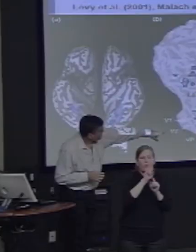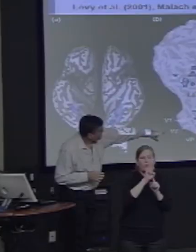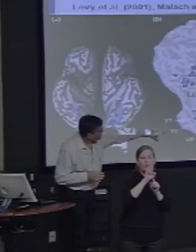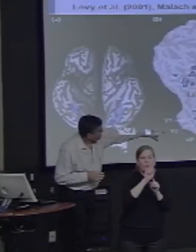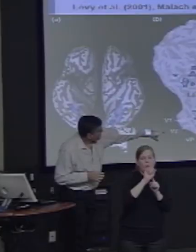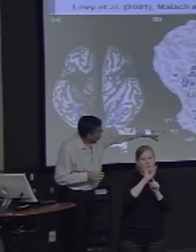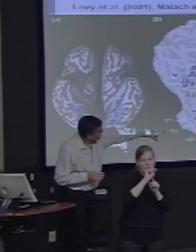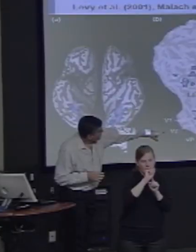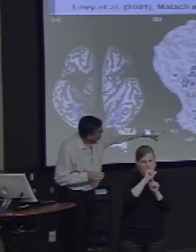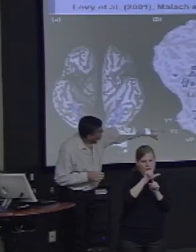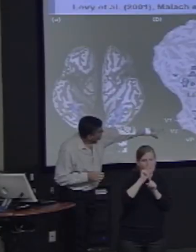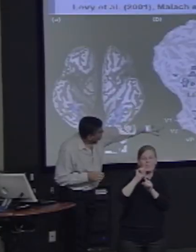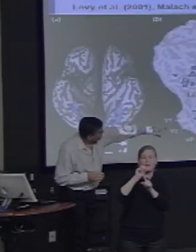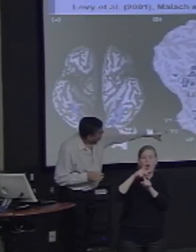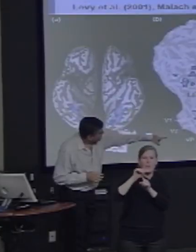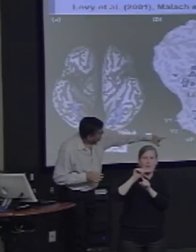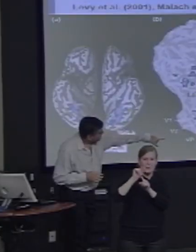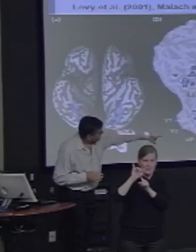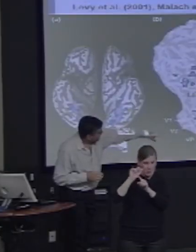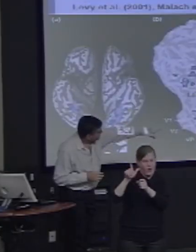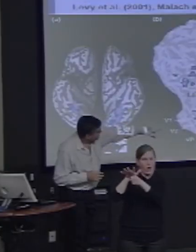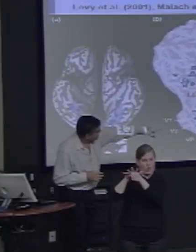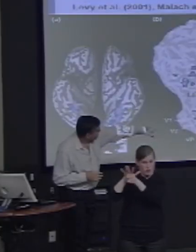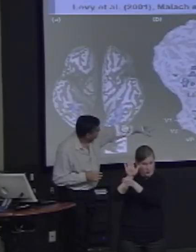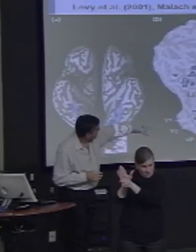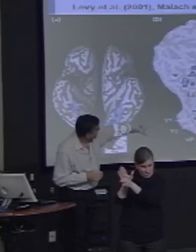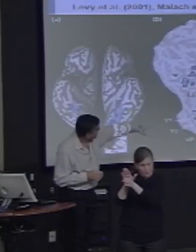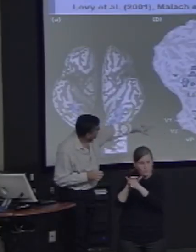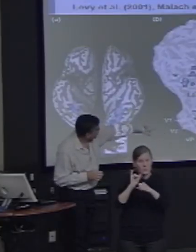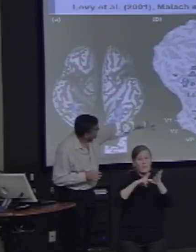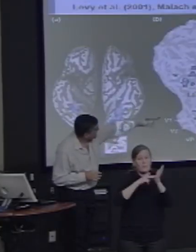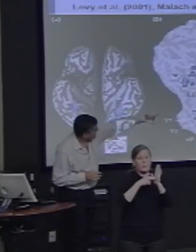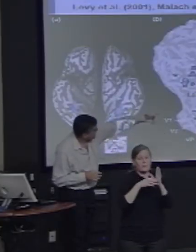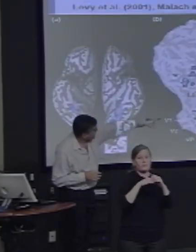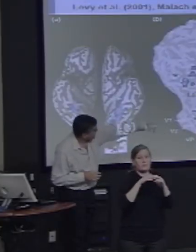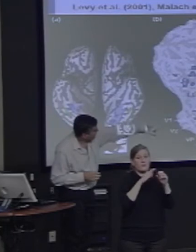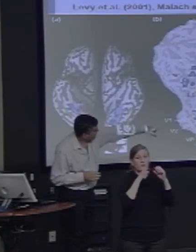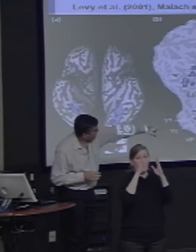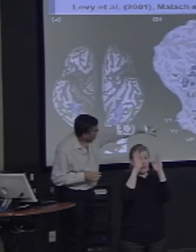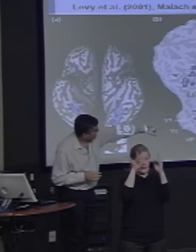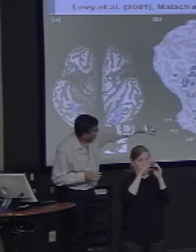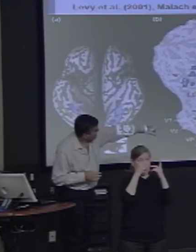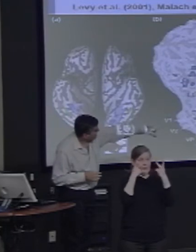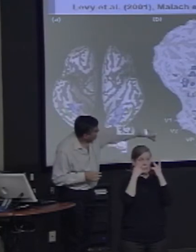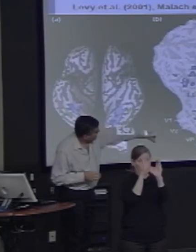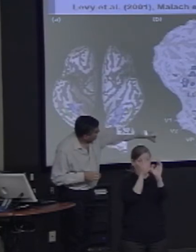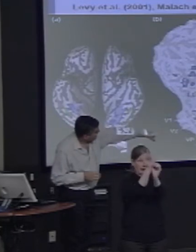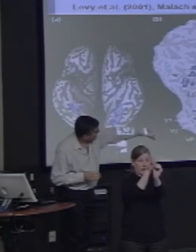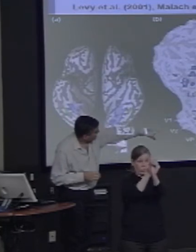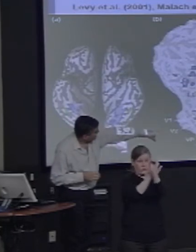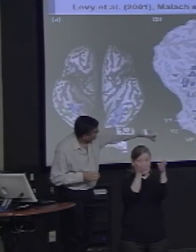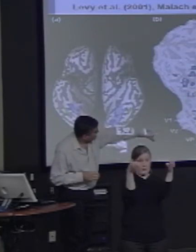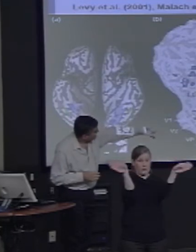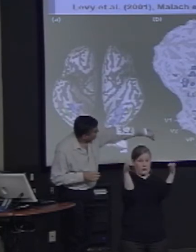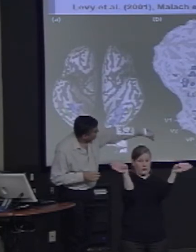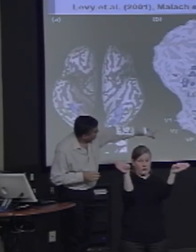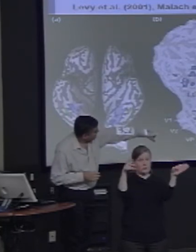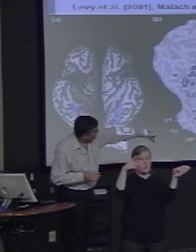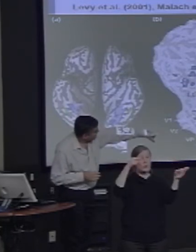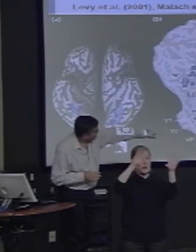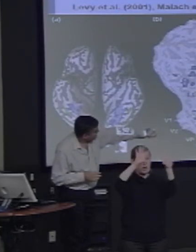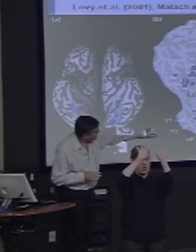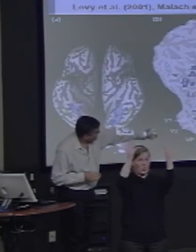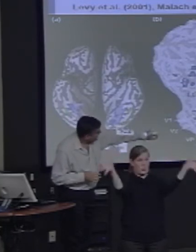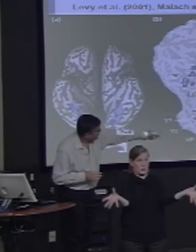these circles, the peripheral information is plotted in green here on the right, and the central